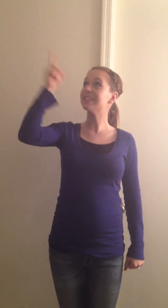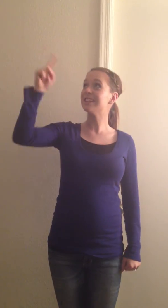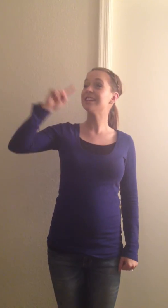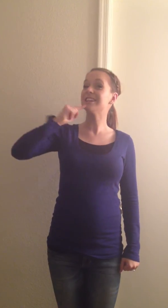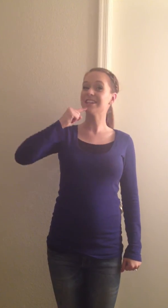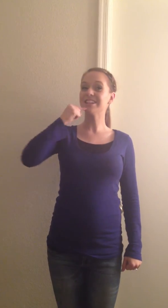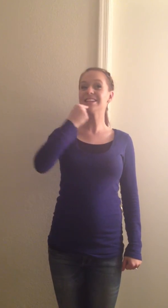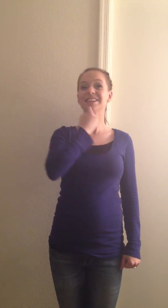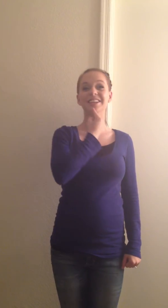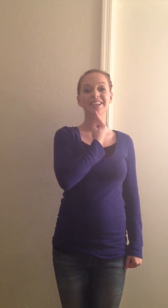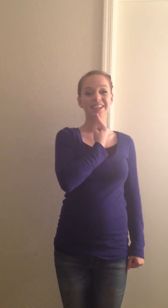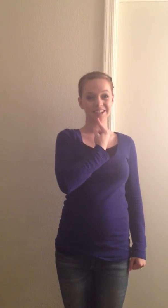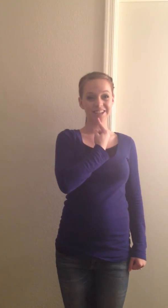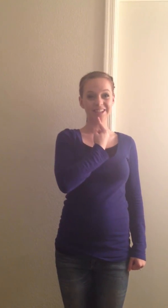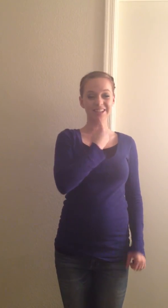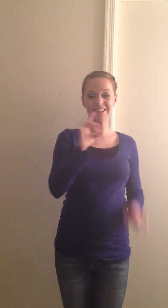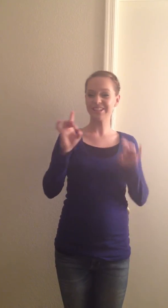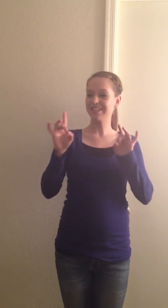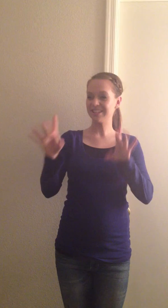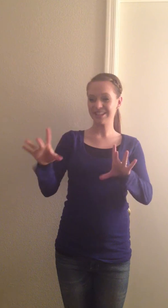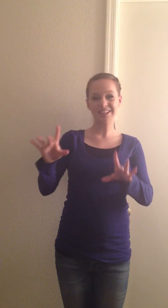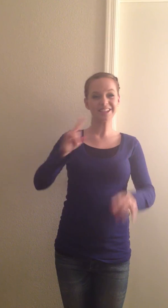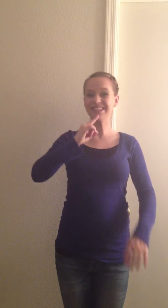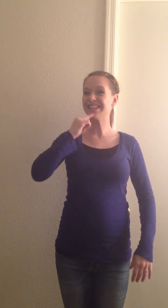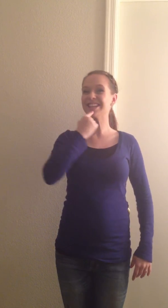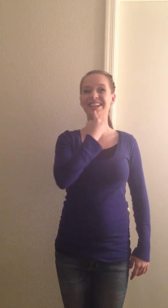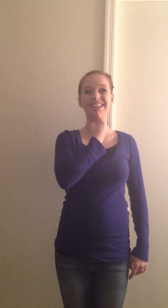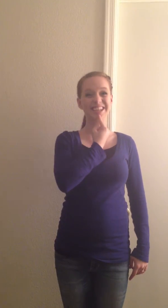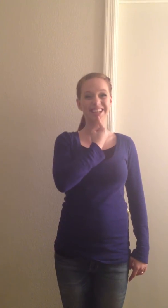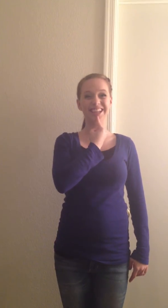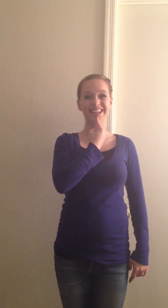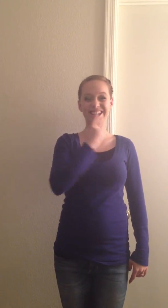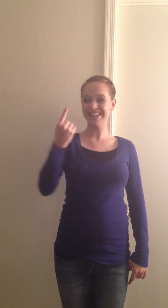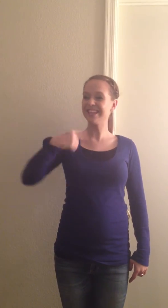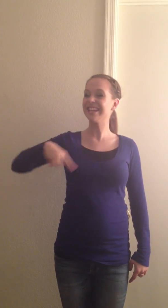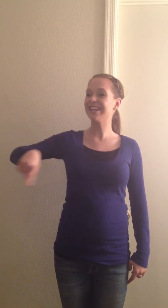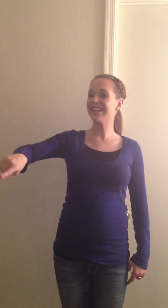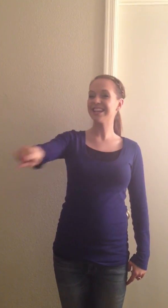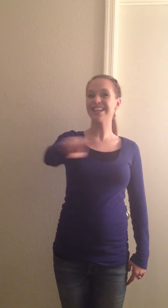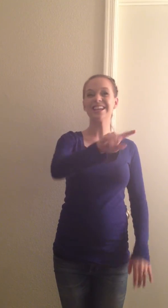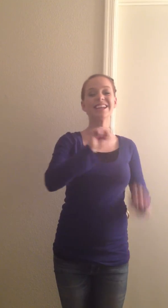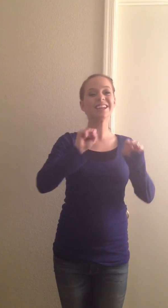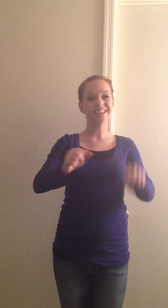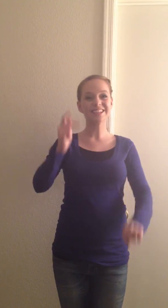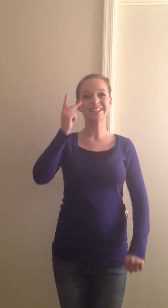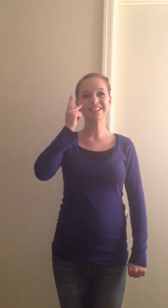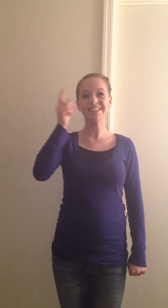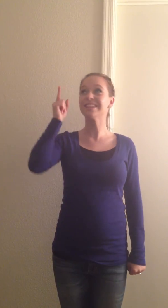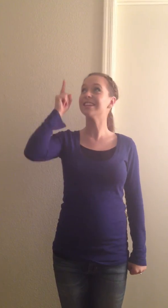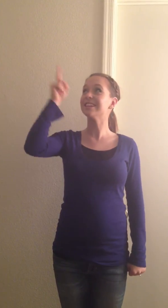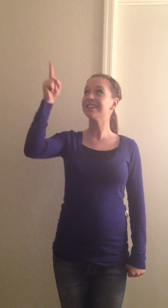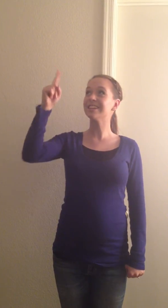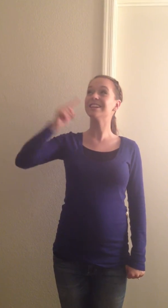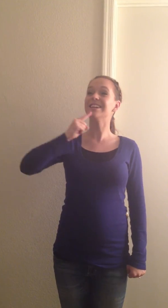they are sour, oh, yeah, sour, oh. Yes, anyone can see they are